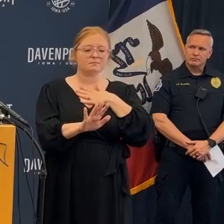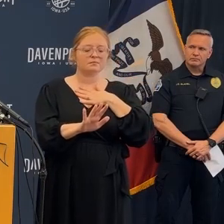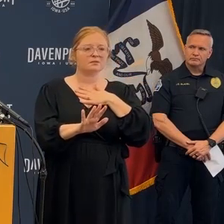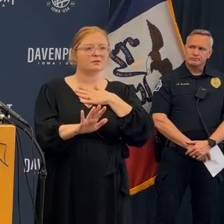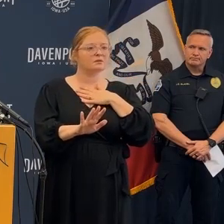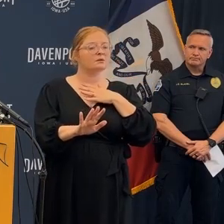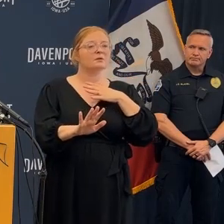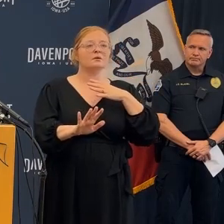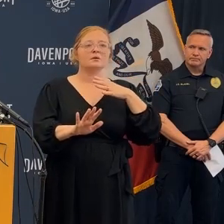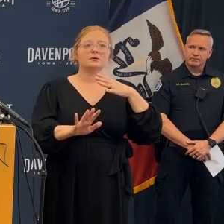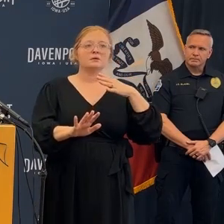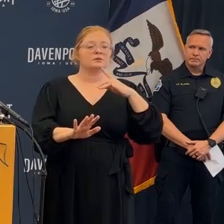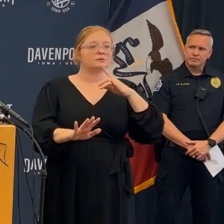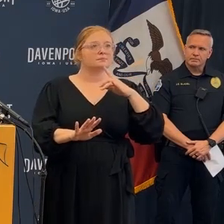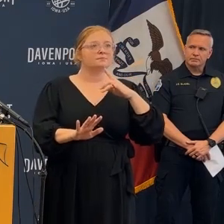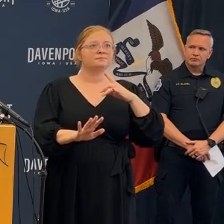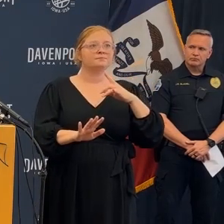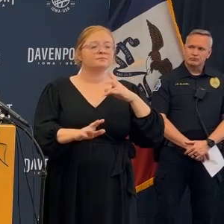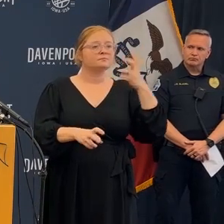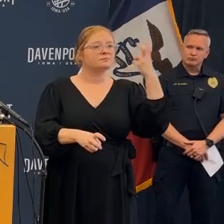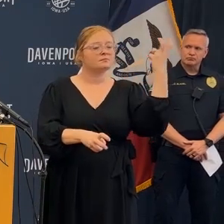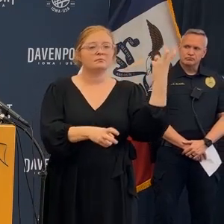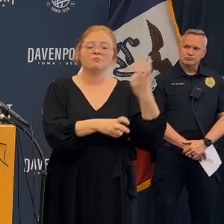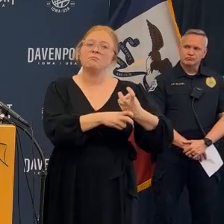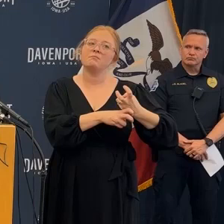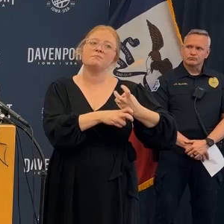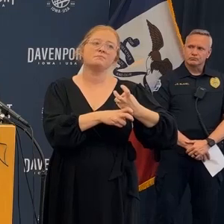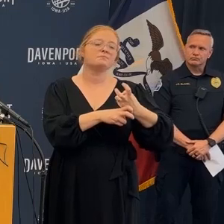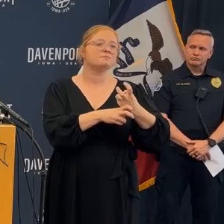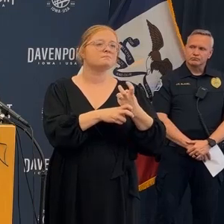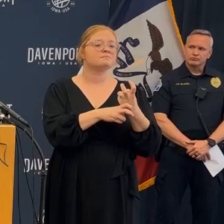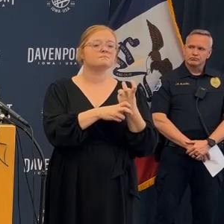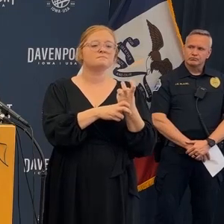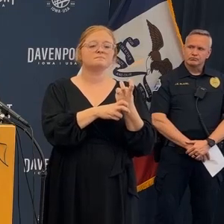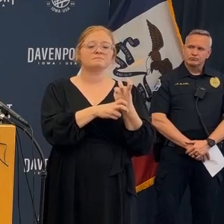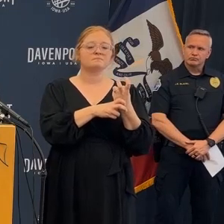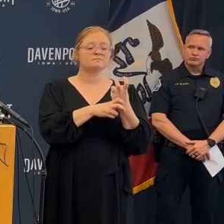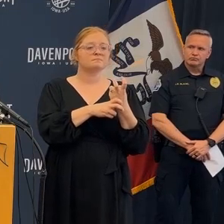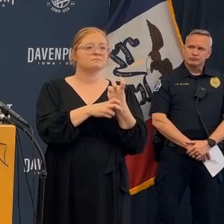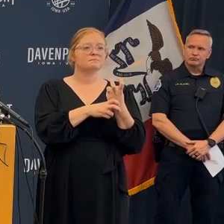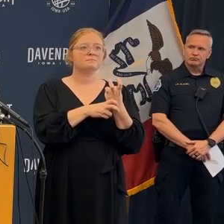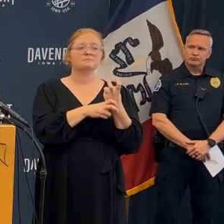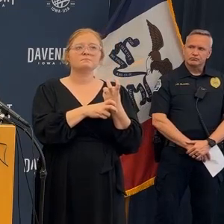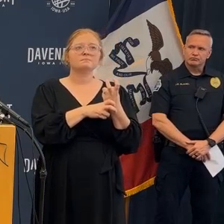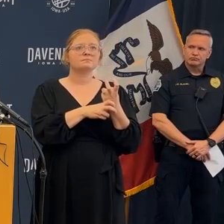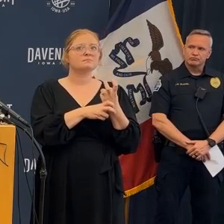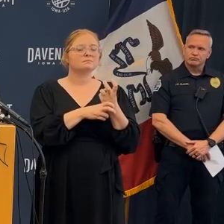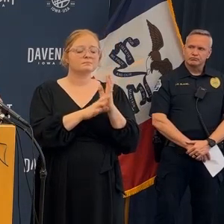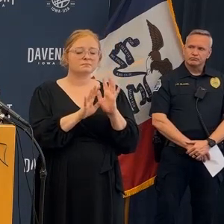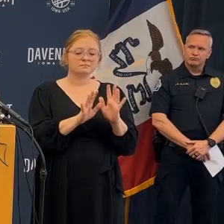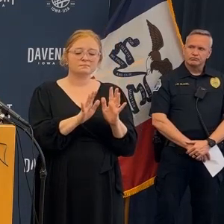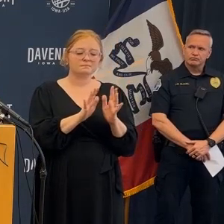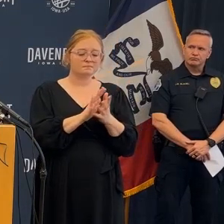it's sorry it's extremely difficult when